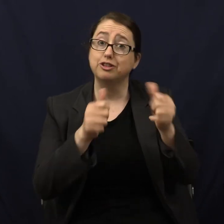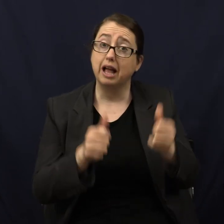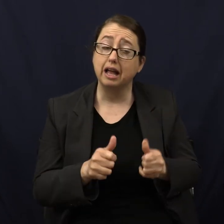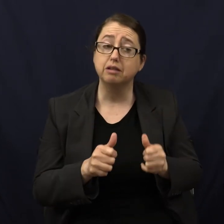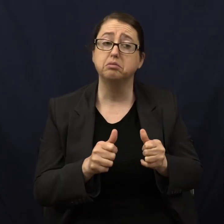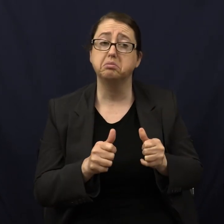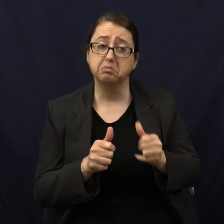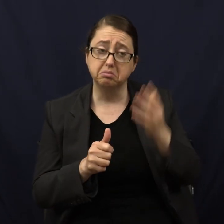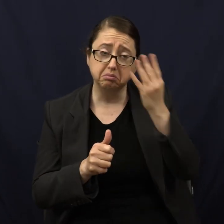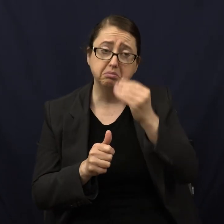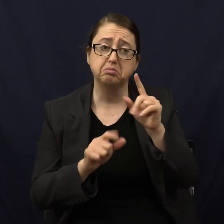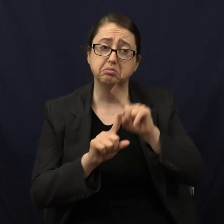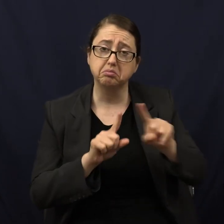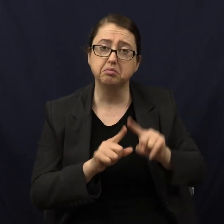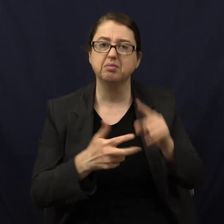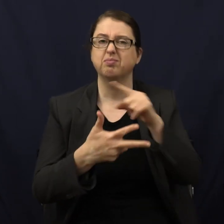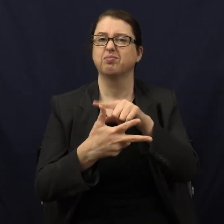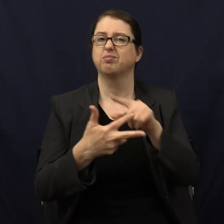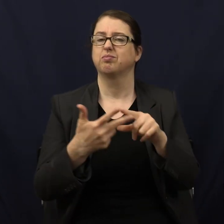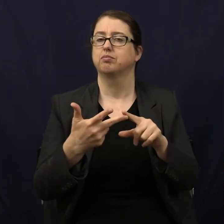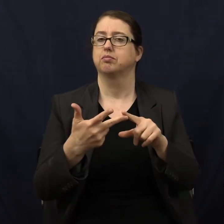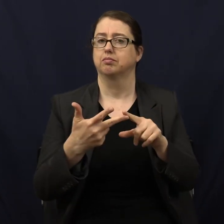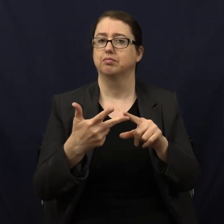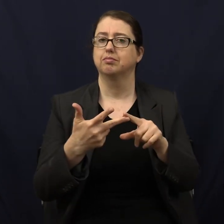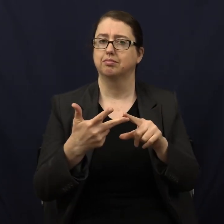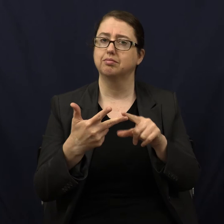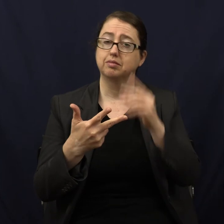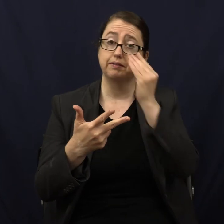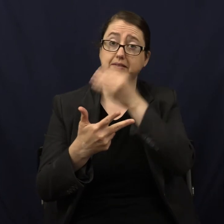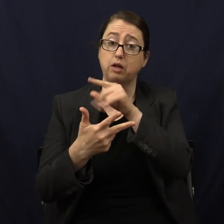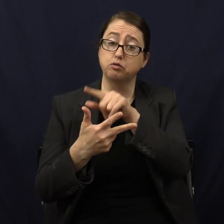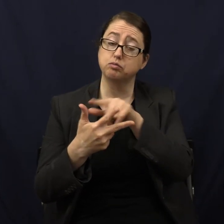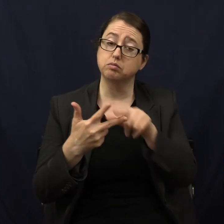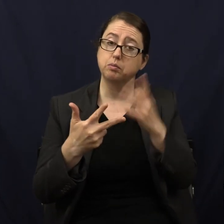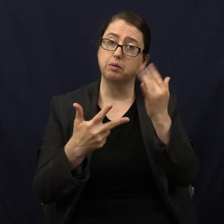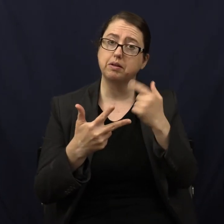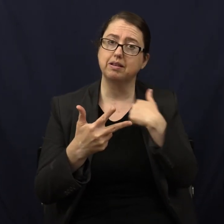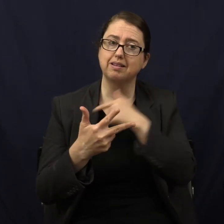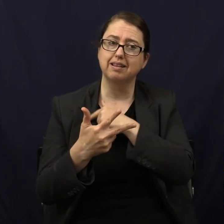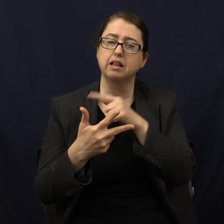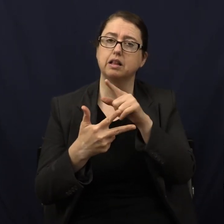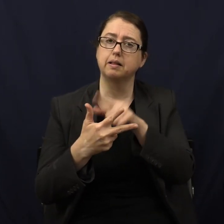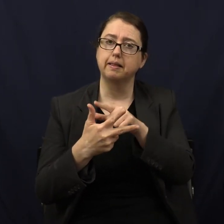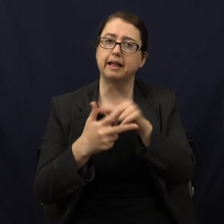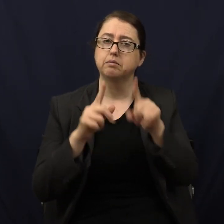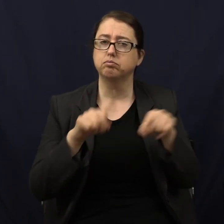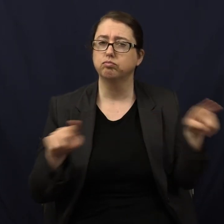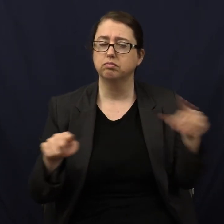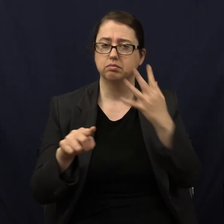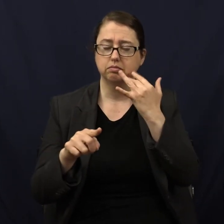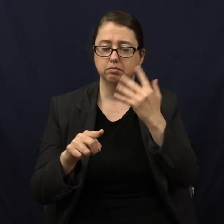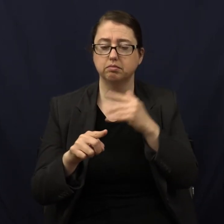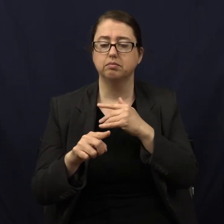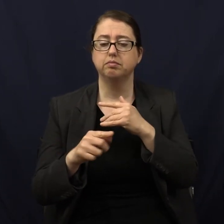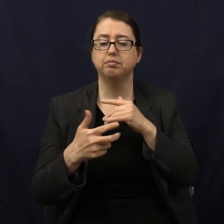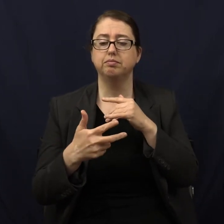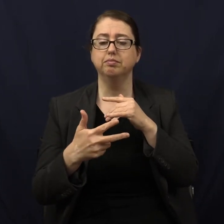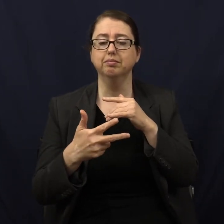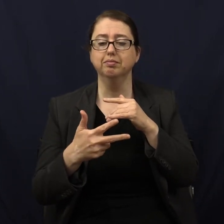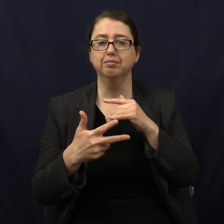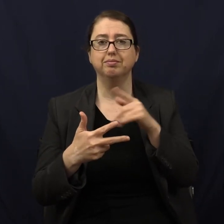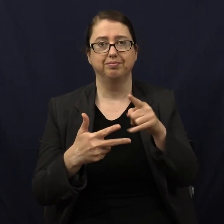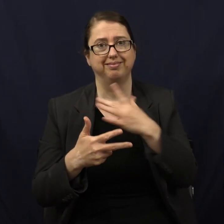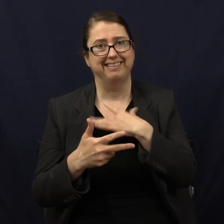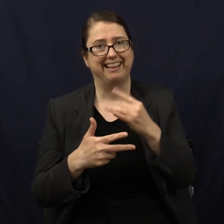Shape. Geometry. That's right. The three principal characteristics of flowers are a myriad of colors. And who can